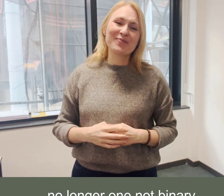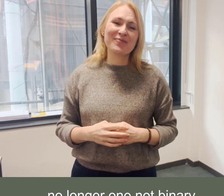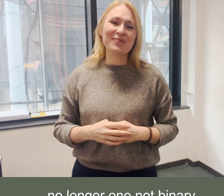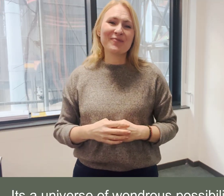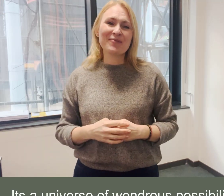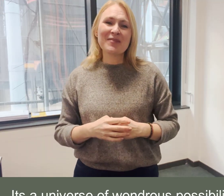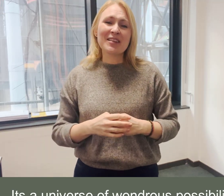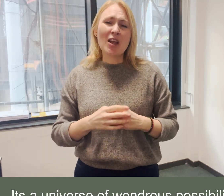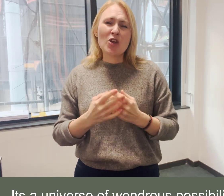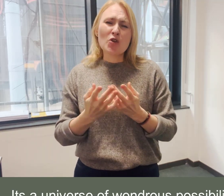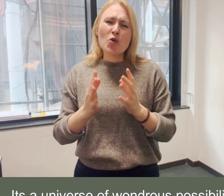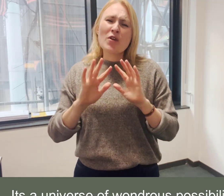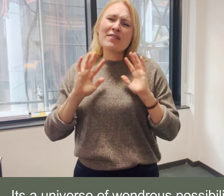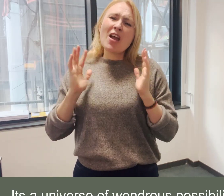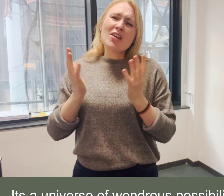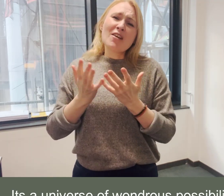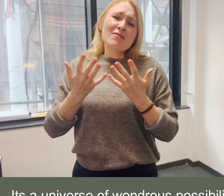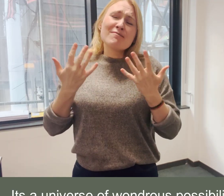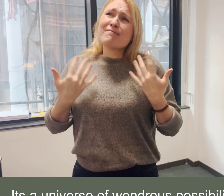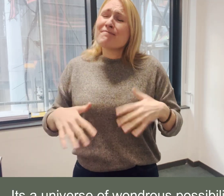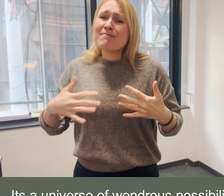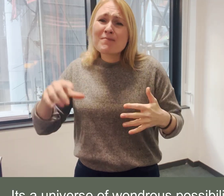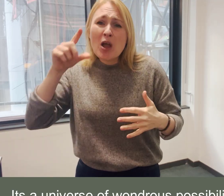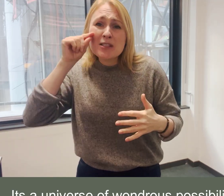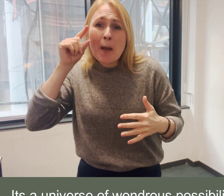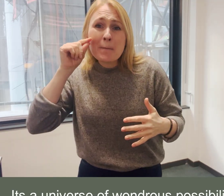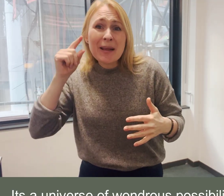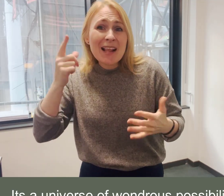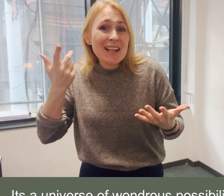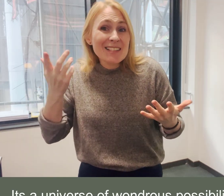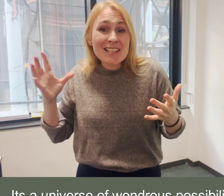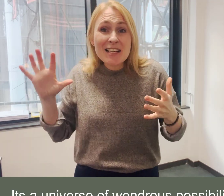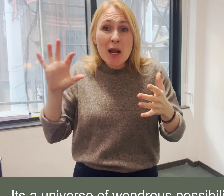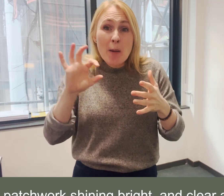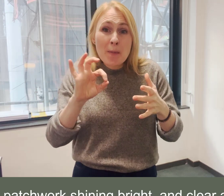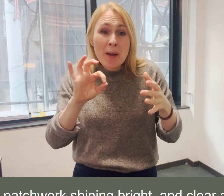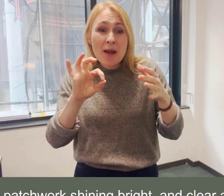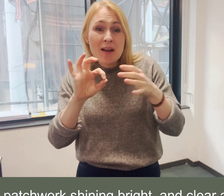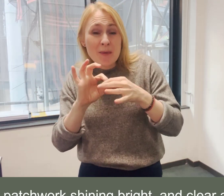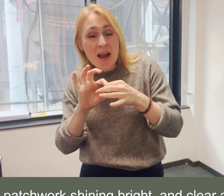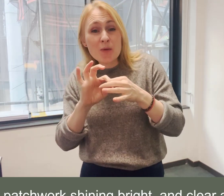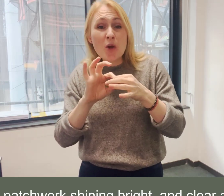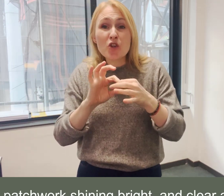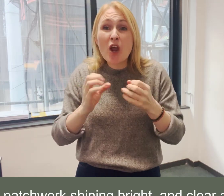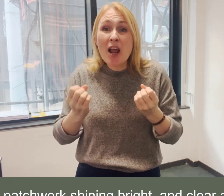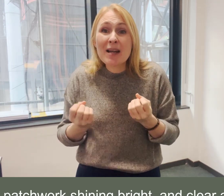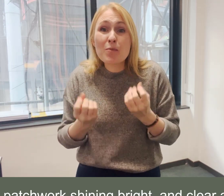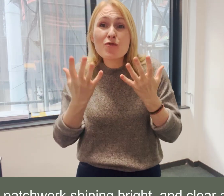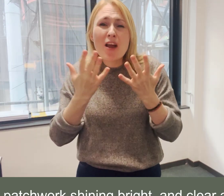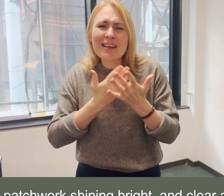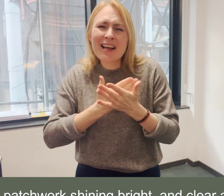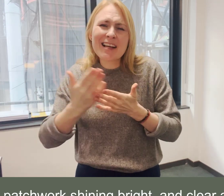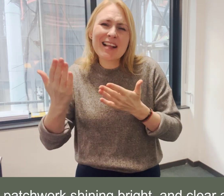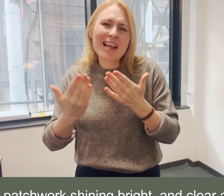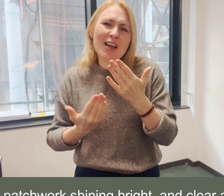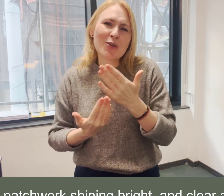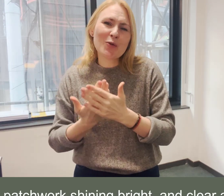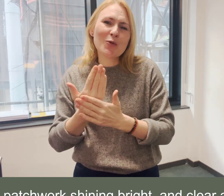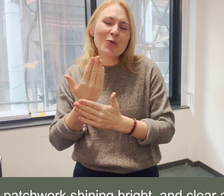It's a universe of wondrous possibility It's a patchwork shining bright and clear and new